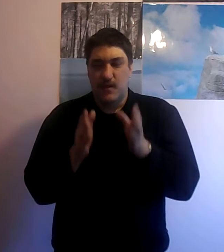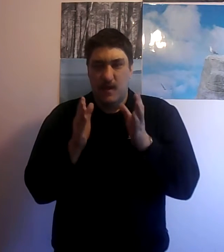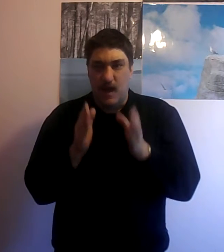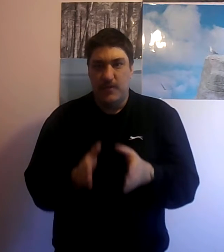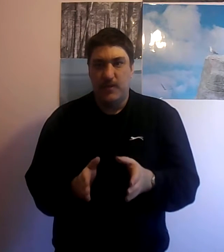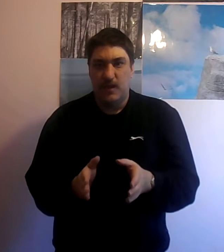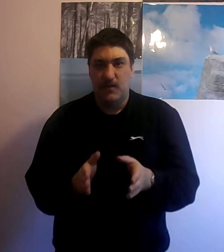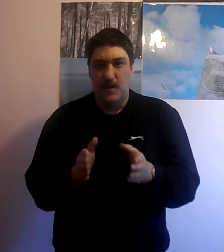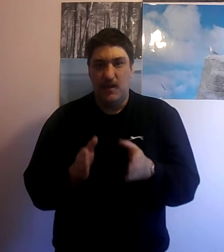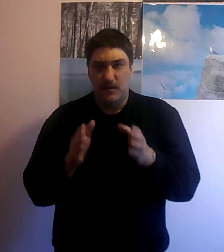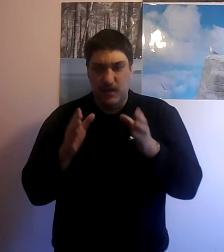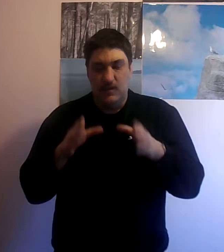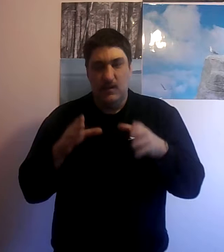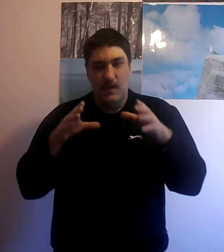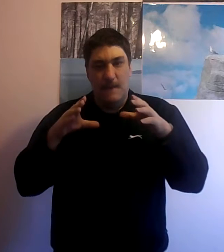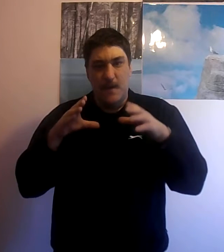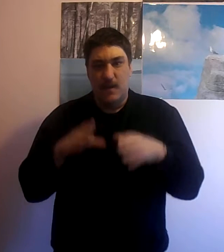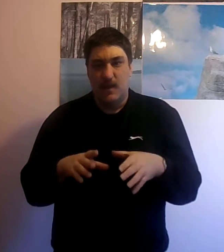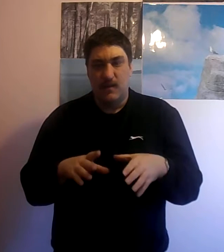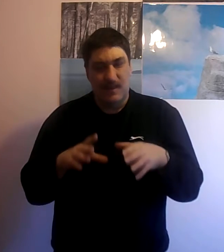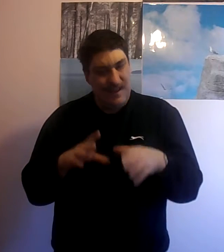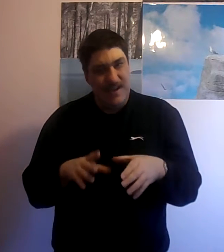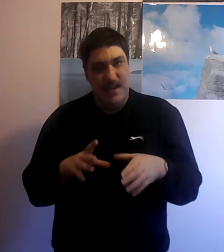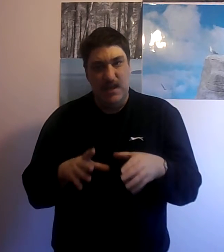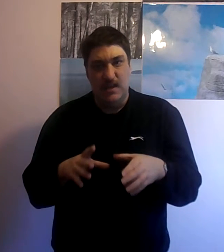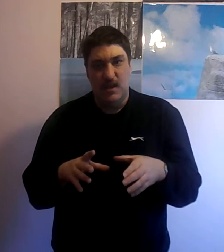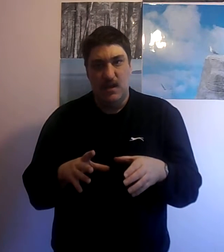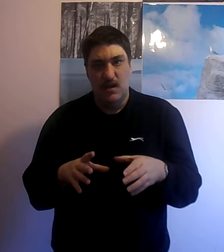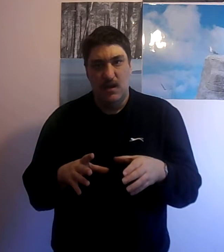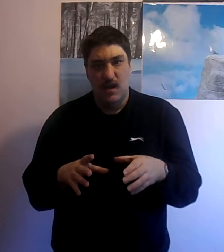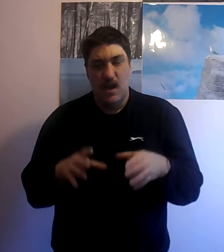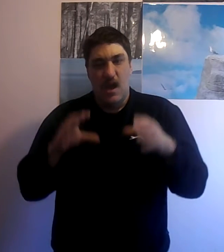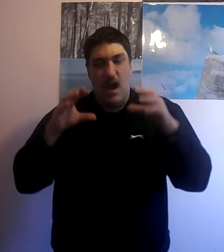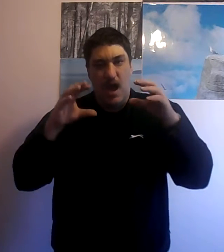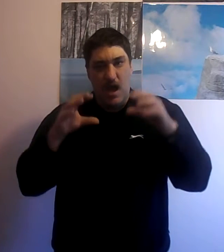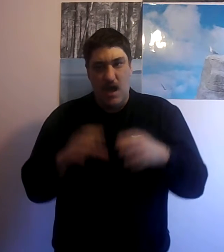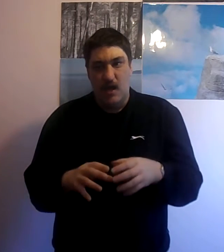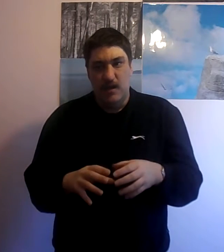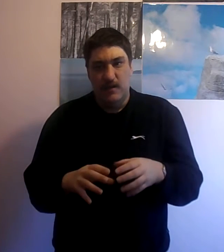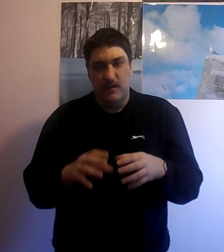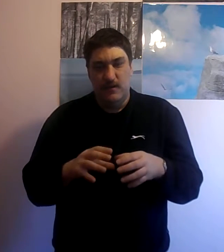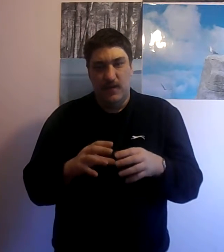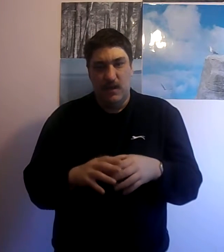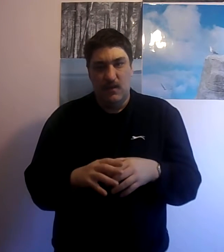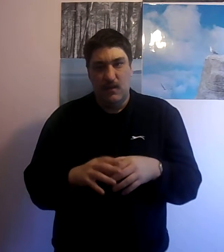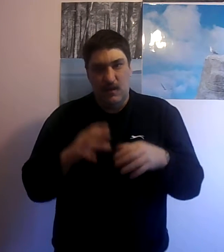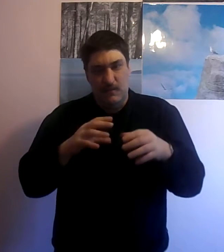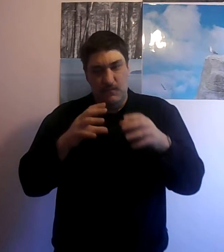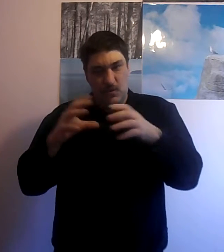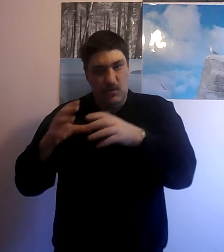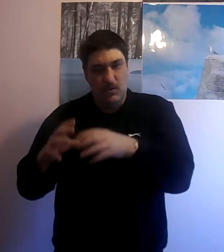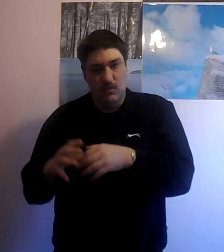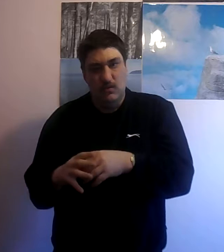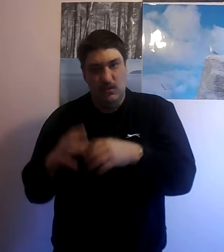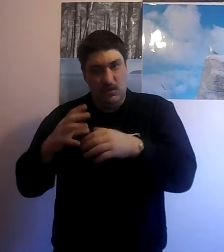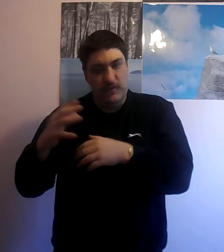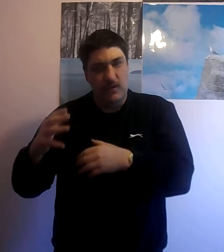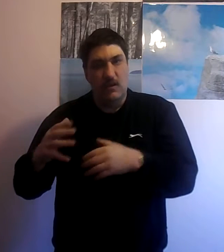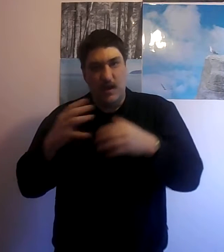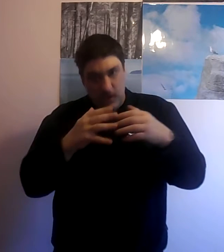I think they did make that slightly easier and things more logical and you